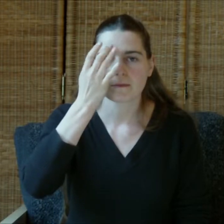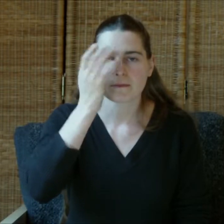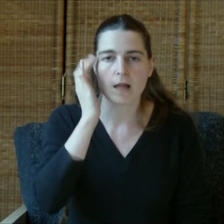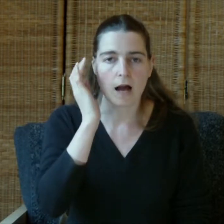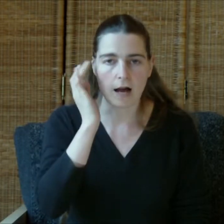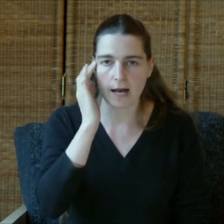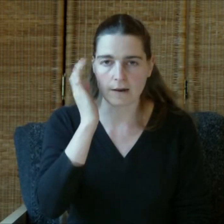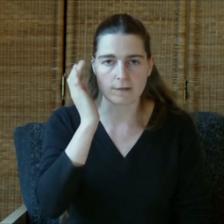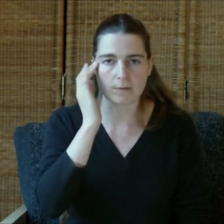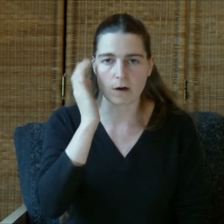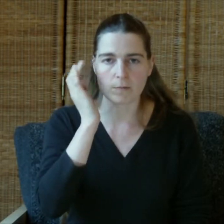I have this problem.